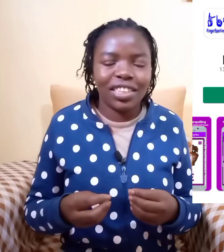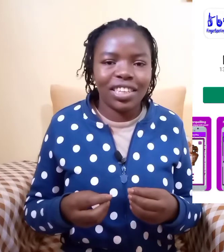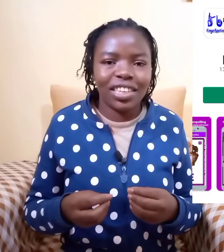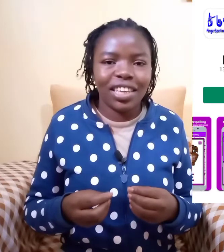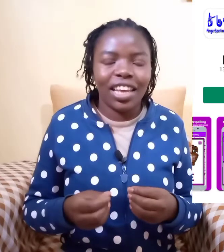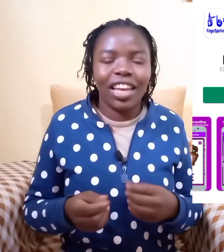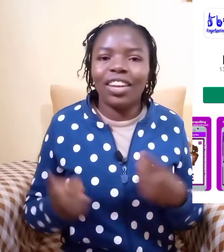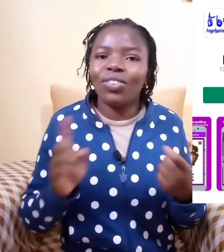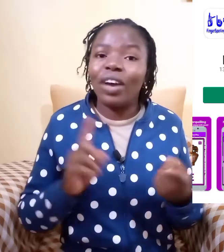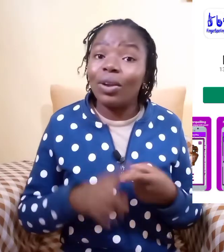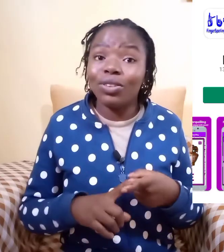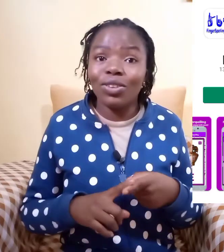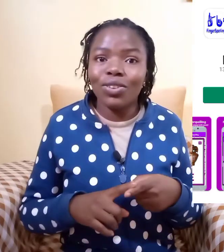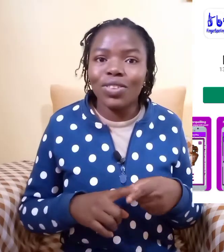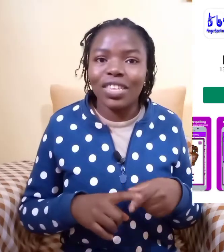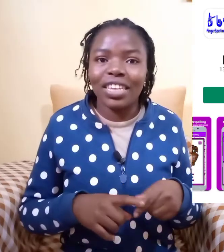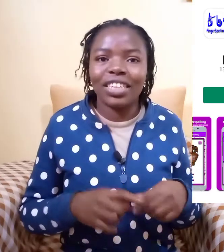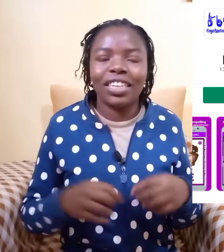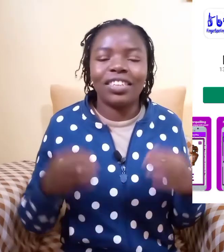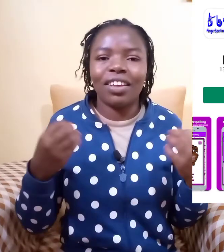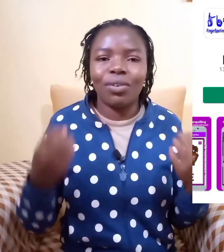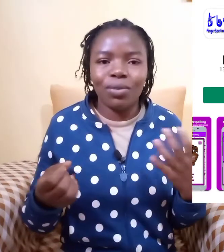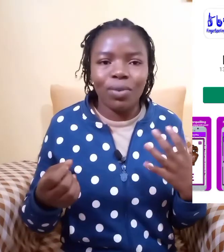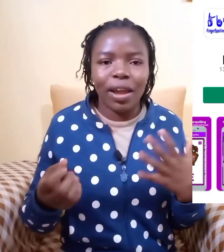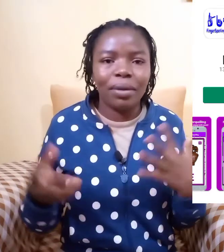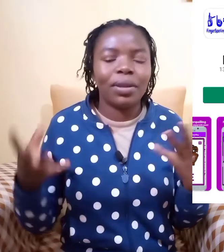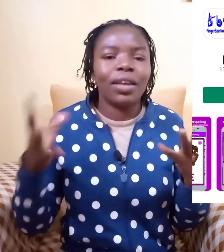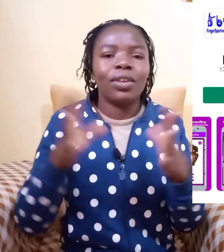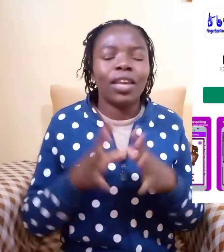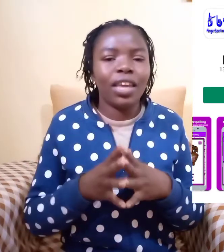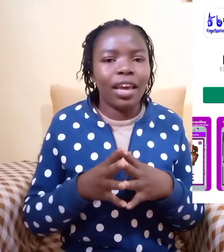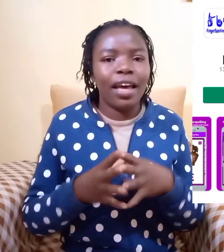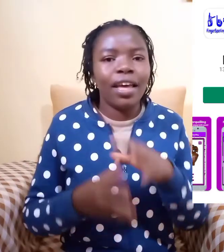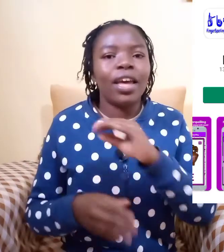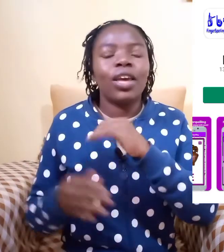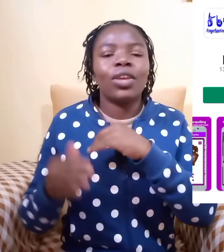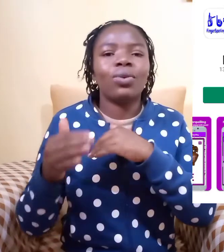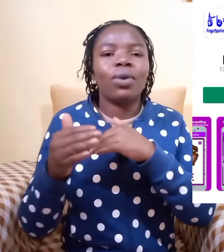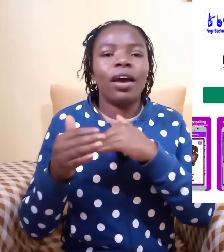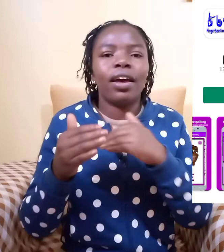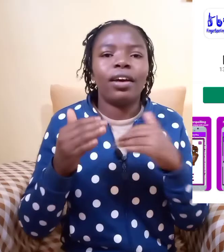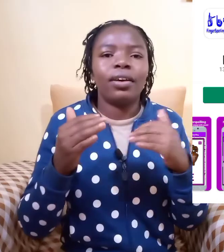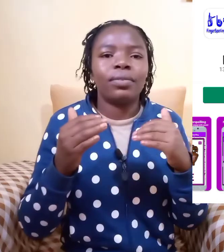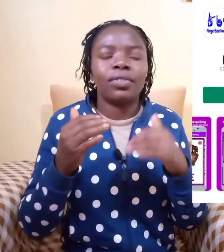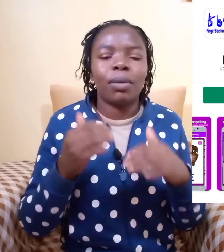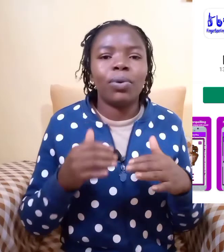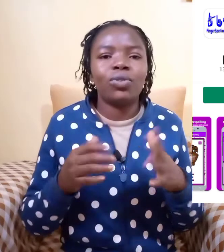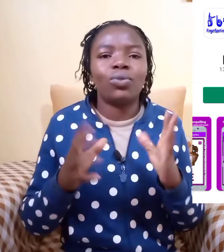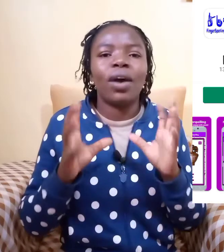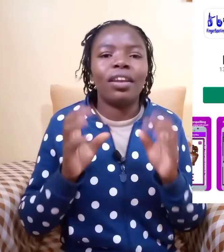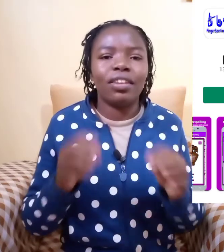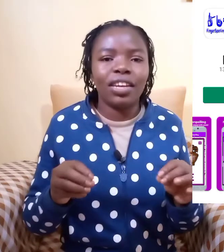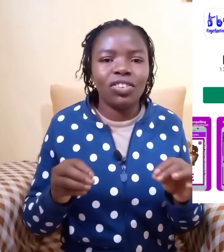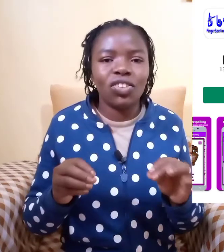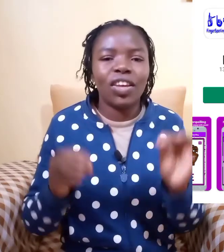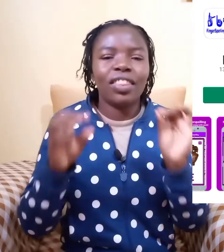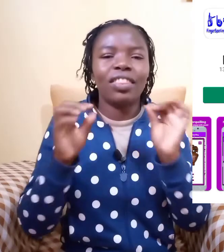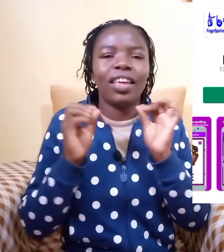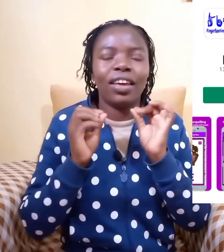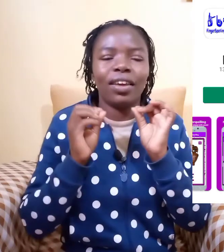and you can also use it it is a good one here you are supposed to arrange the